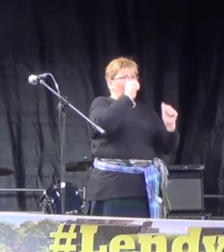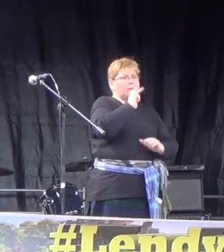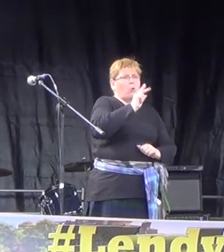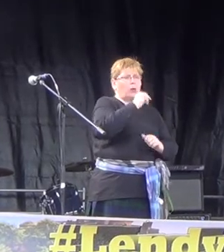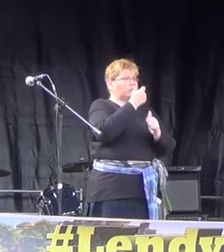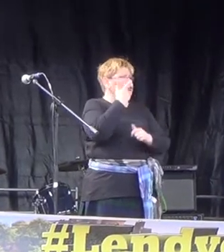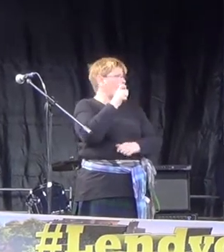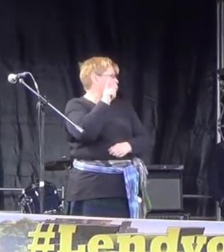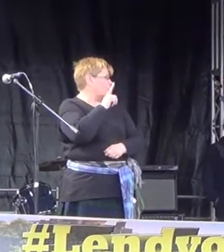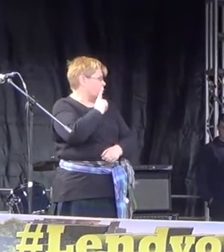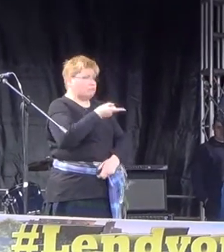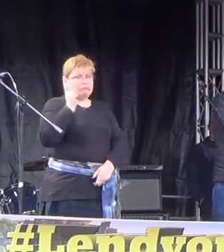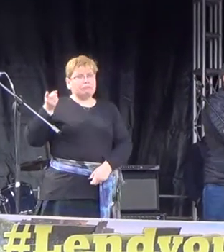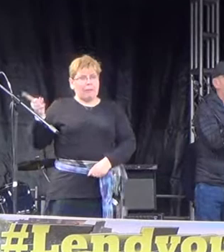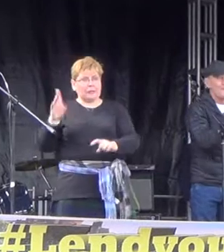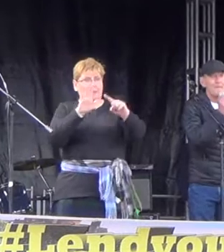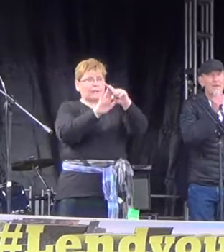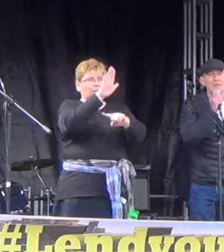as Tommy says, they are the future.